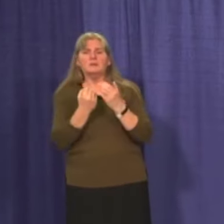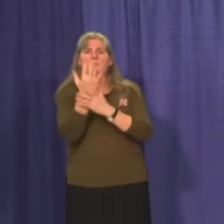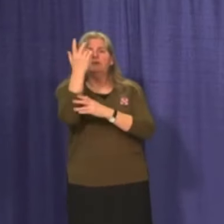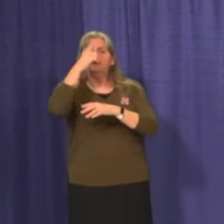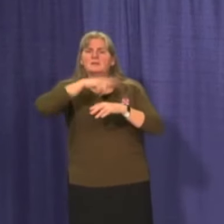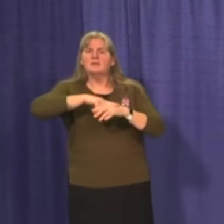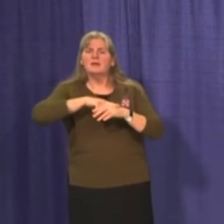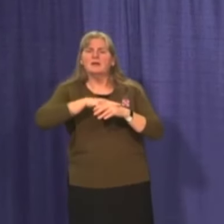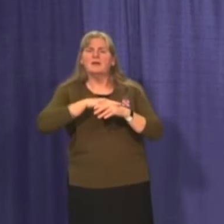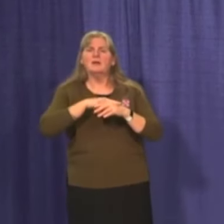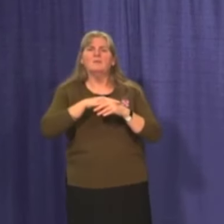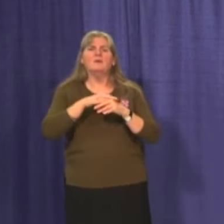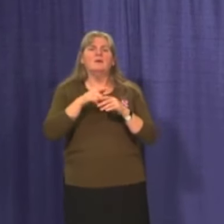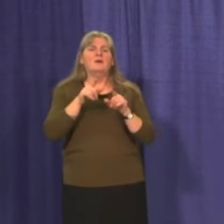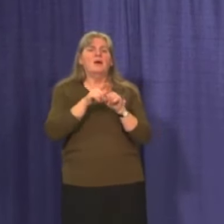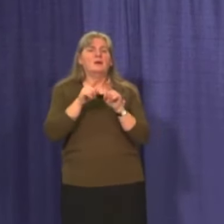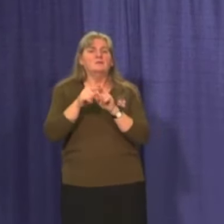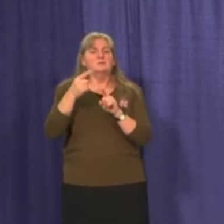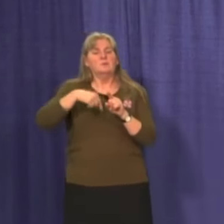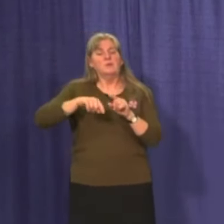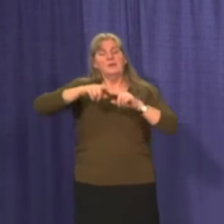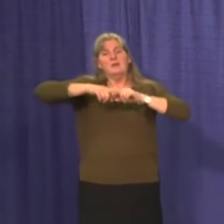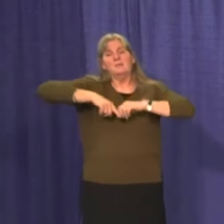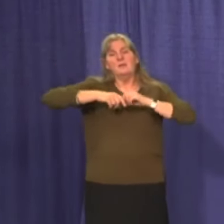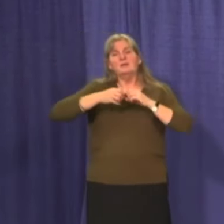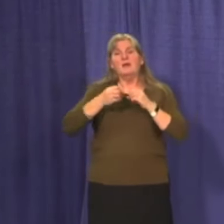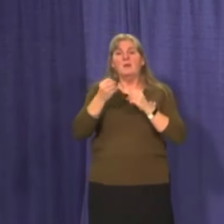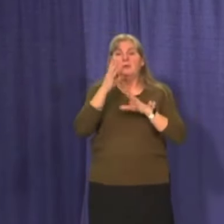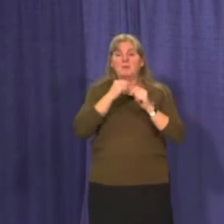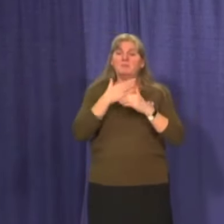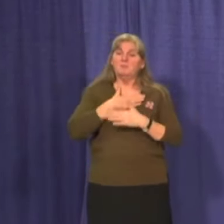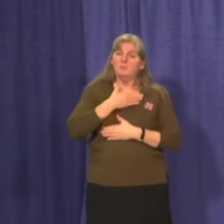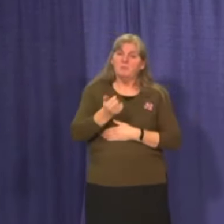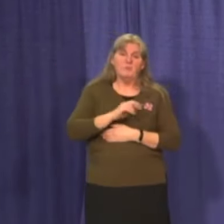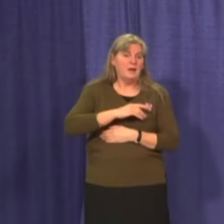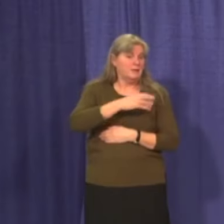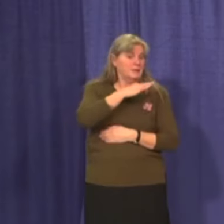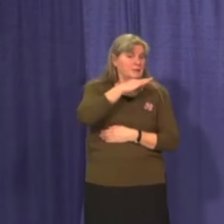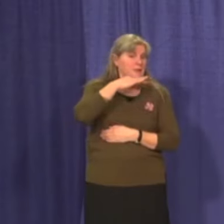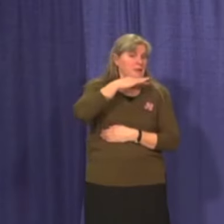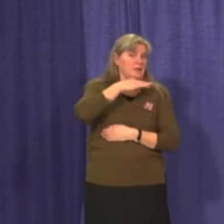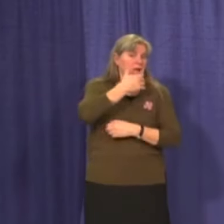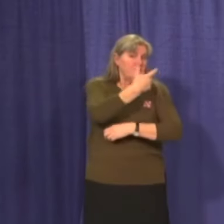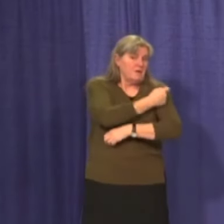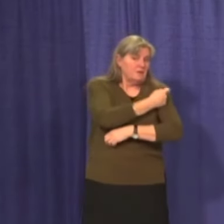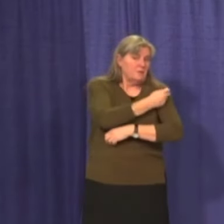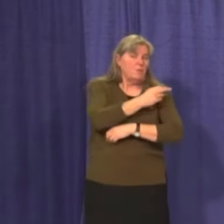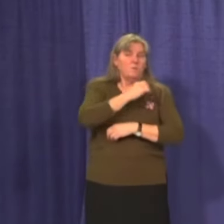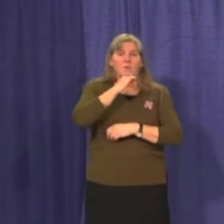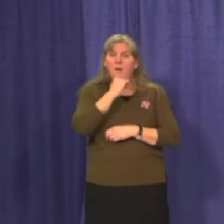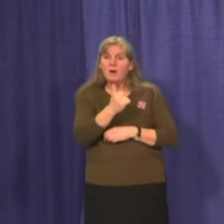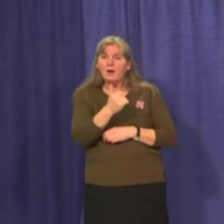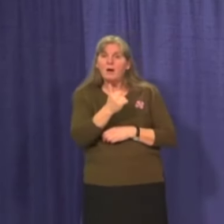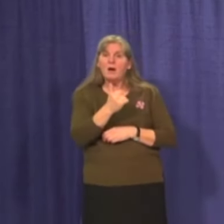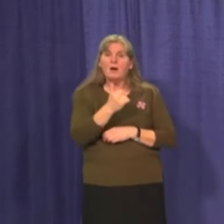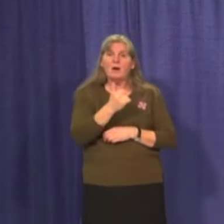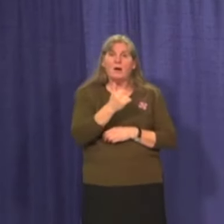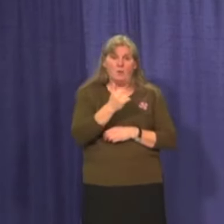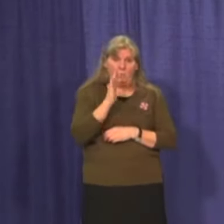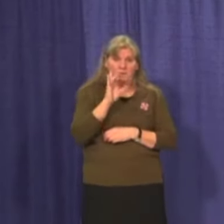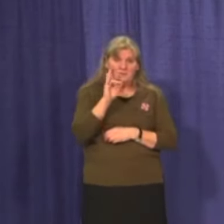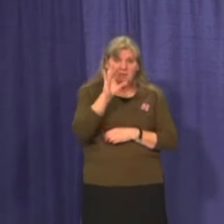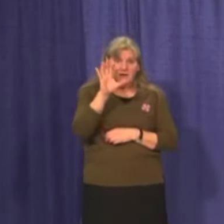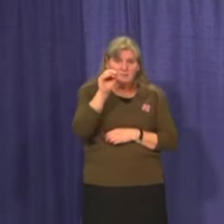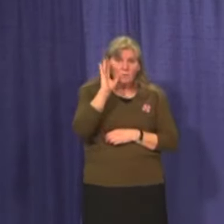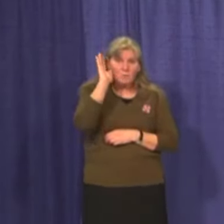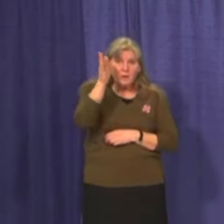versus our anticipated uptake. It depends on the increasing evidence that we get, not just about how much, uh, proportion